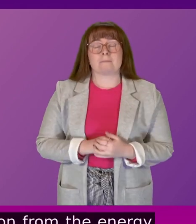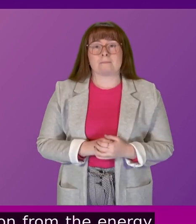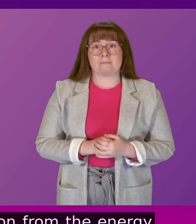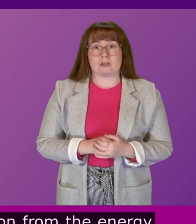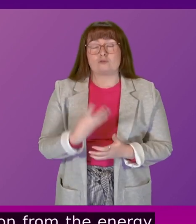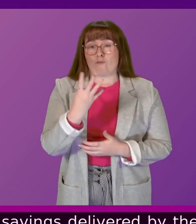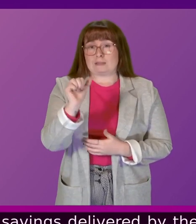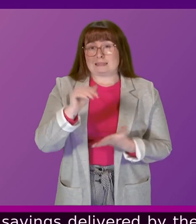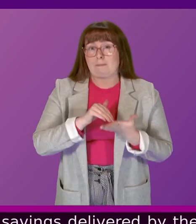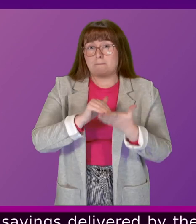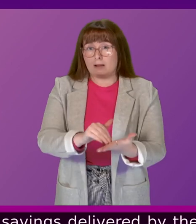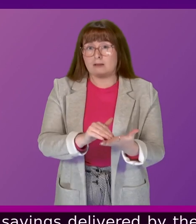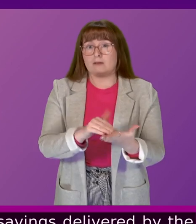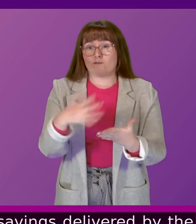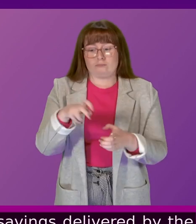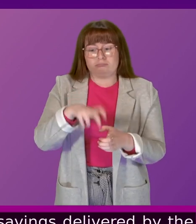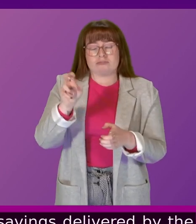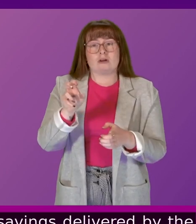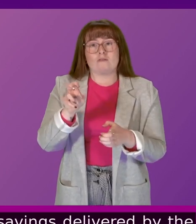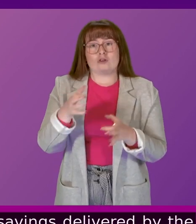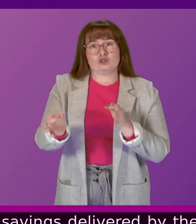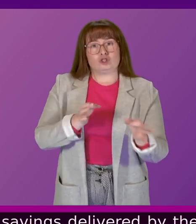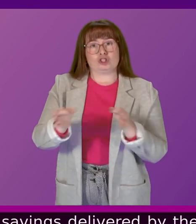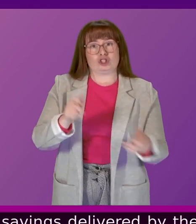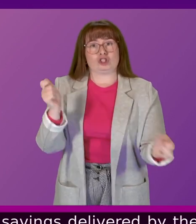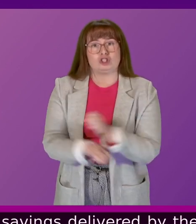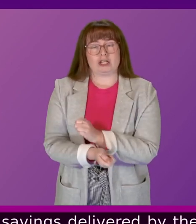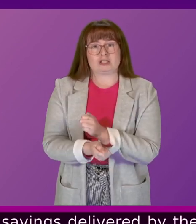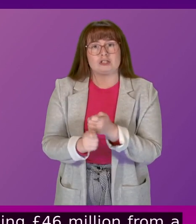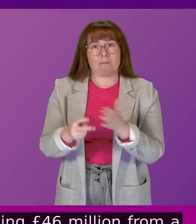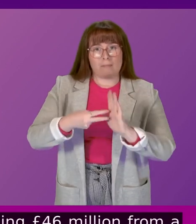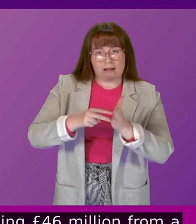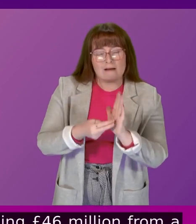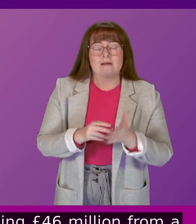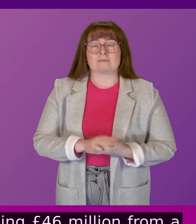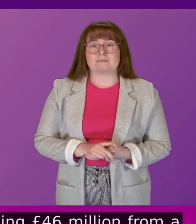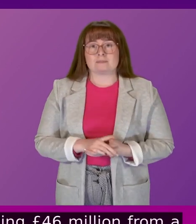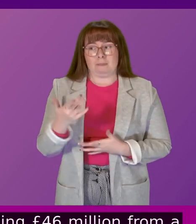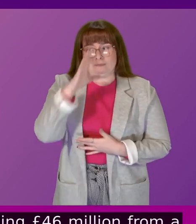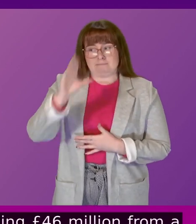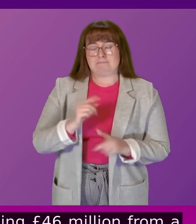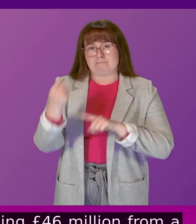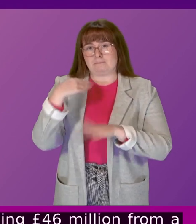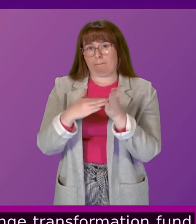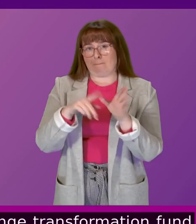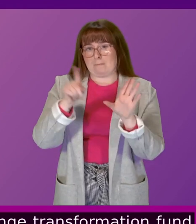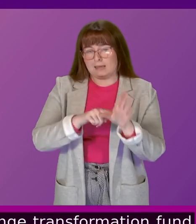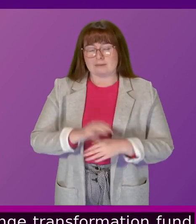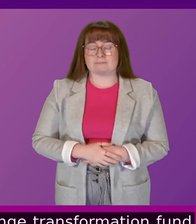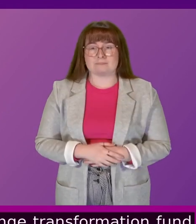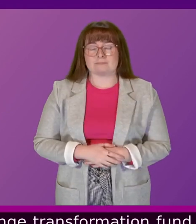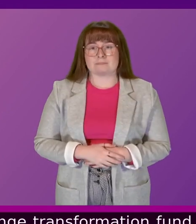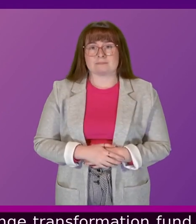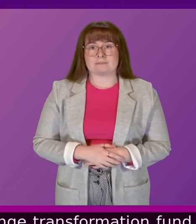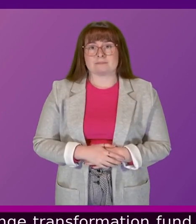£46 million from the withdrawal of the Strategic Change Transformation Fund, as communicated in May, £3 million from